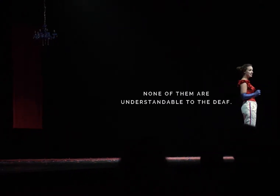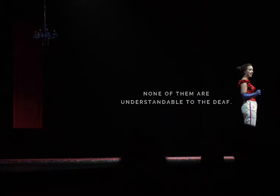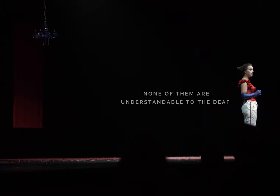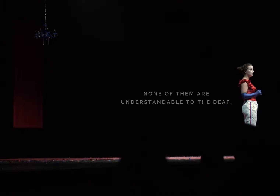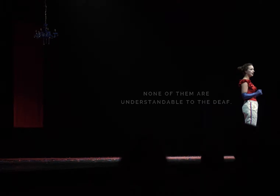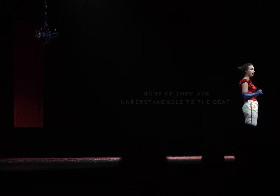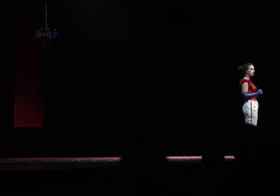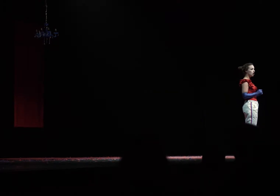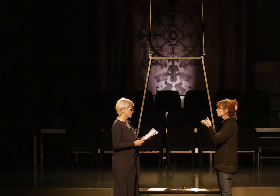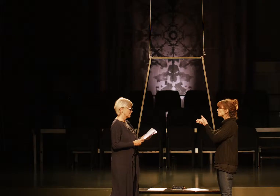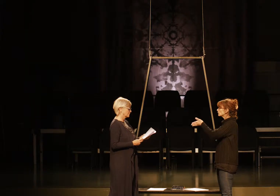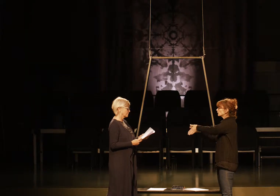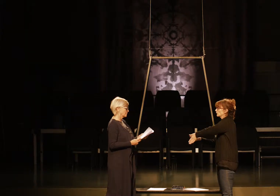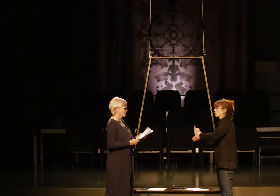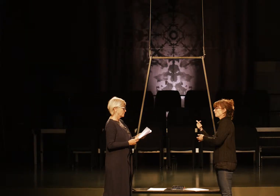the deaf.